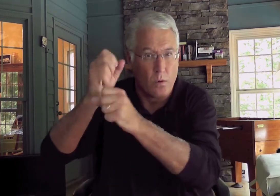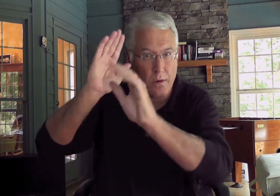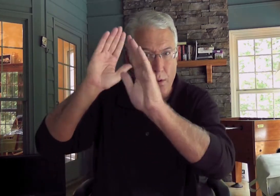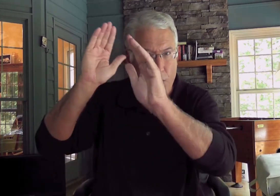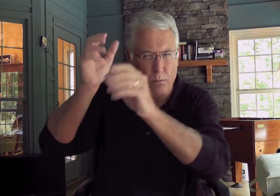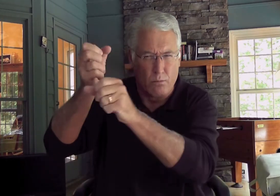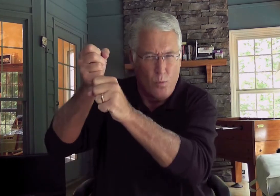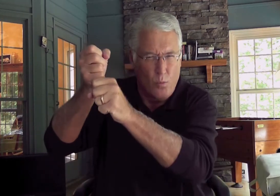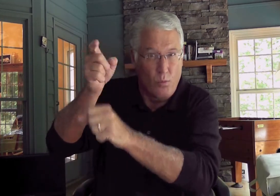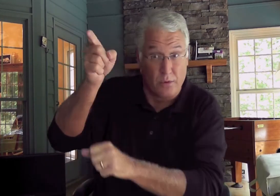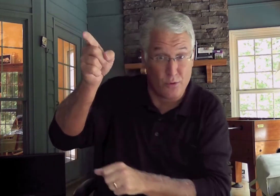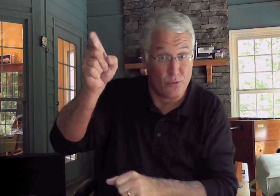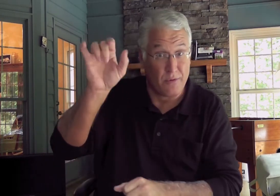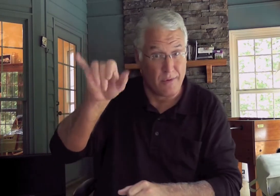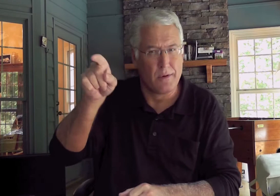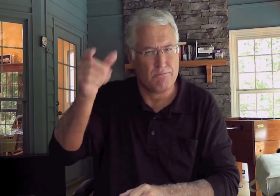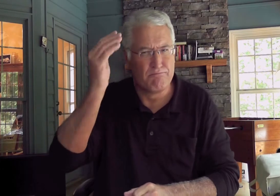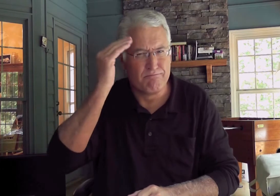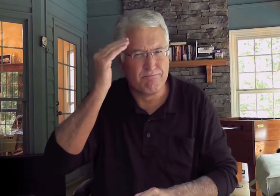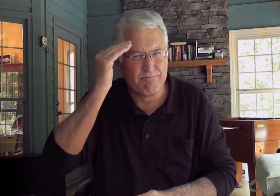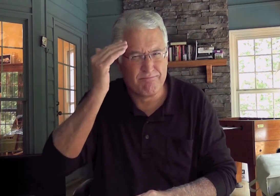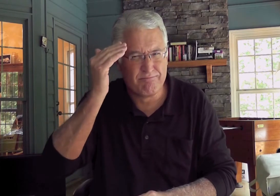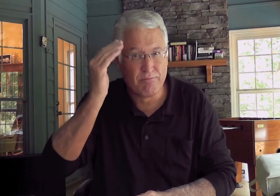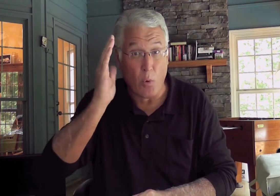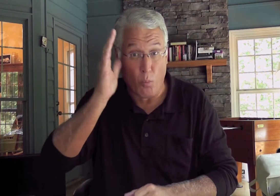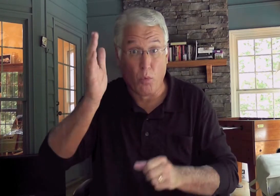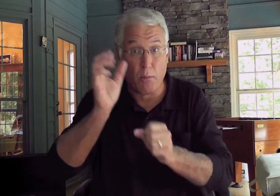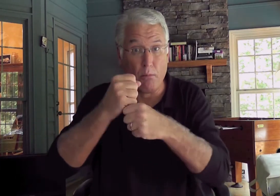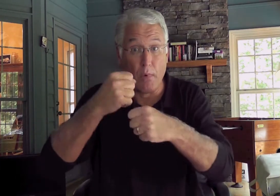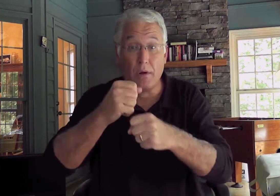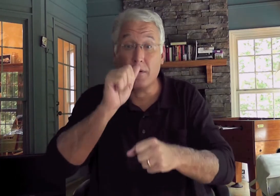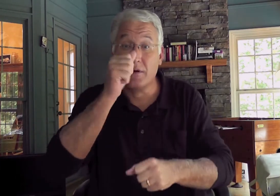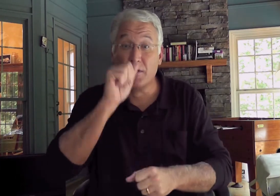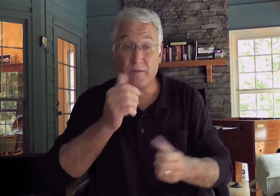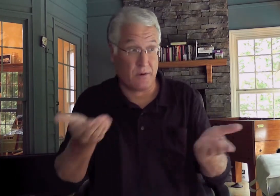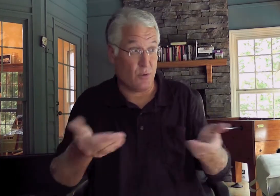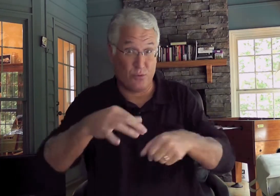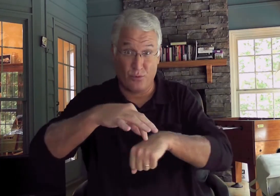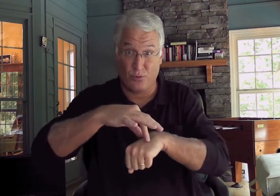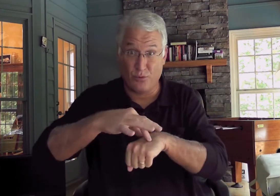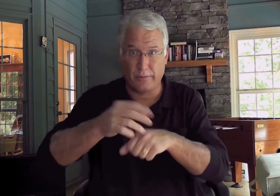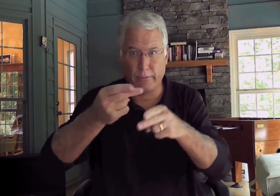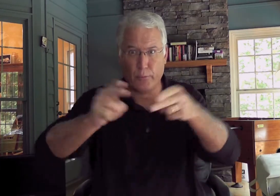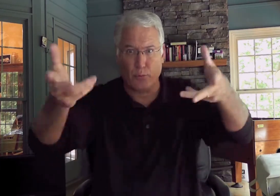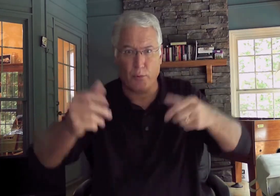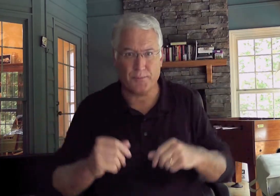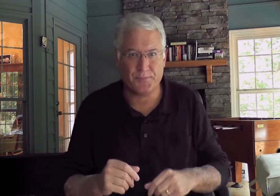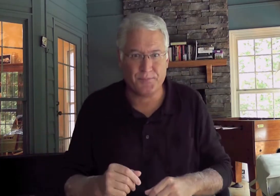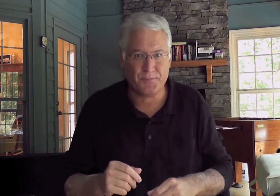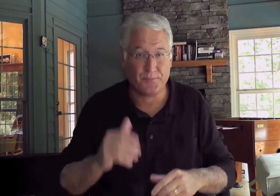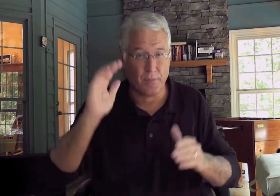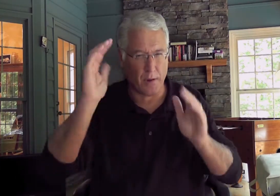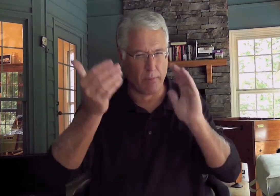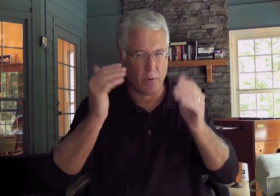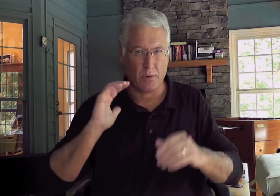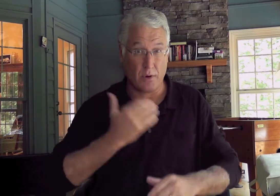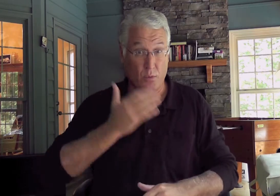said, hold on to your hope. He knew. He said, hold on. The suffering on earth is very brief